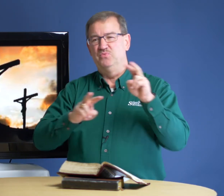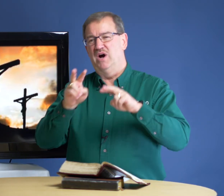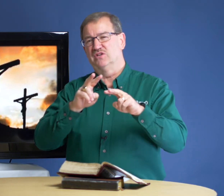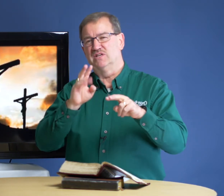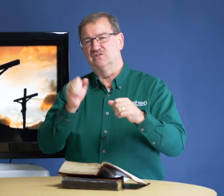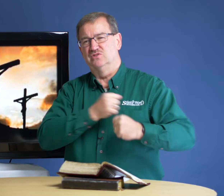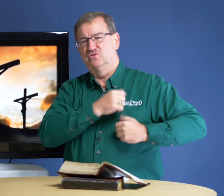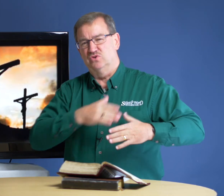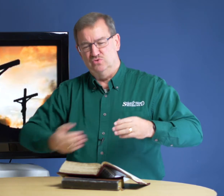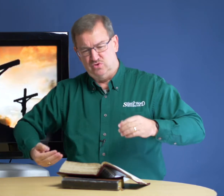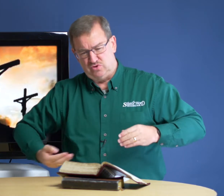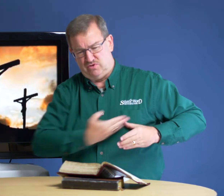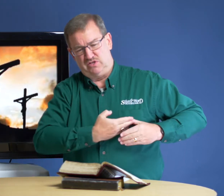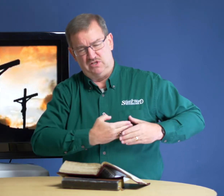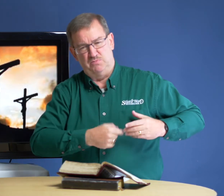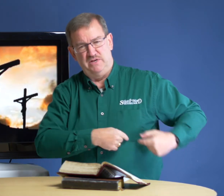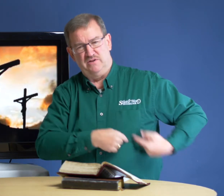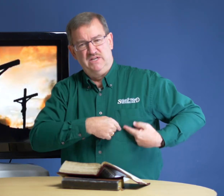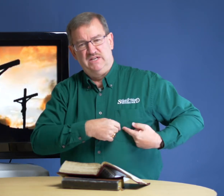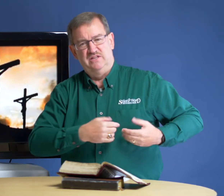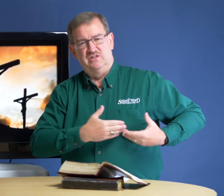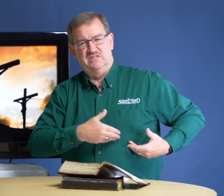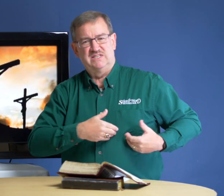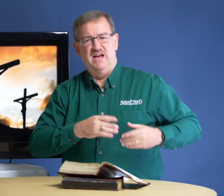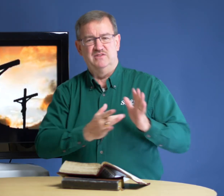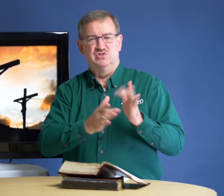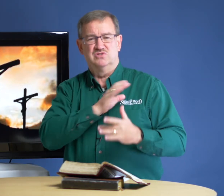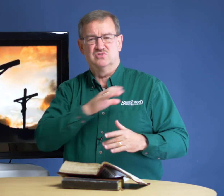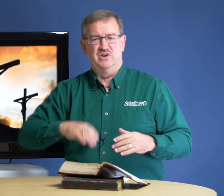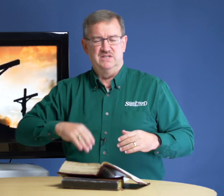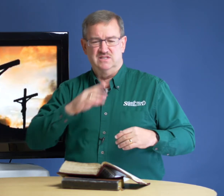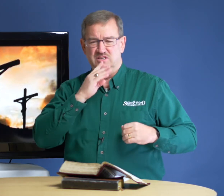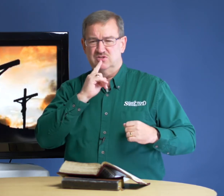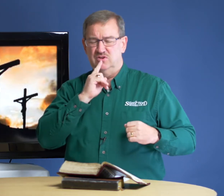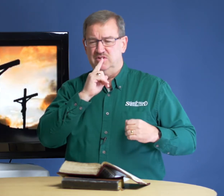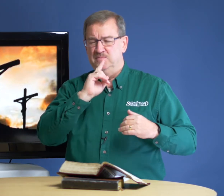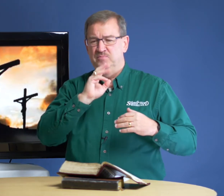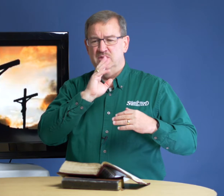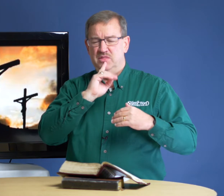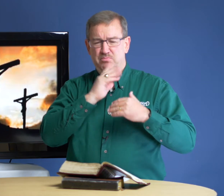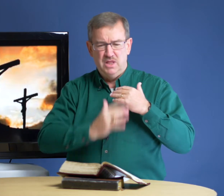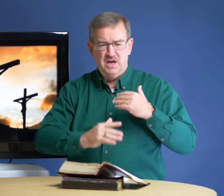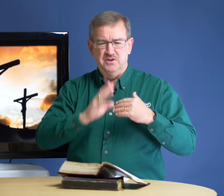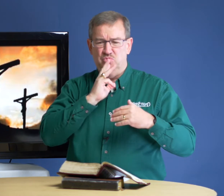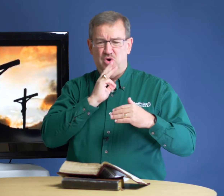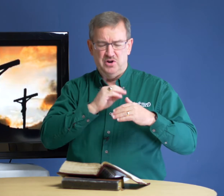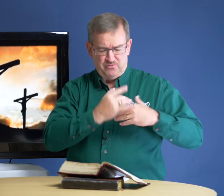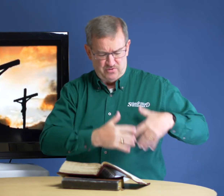watched as the soldier thrust the spear into the side of Jesus Christ. And they saw the blood and the water flow